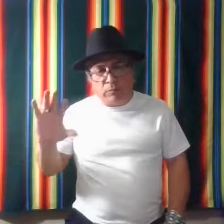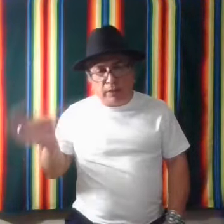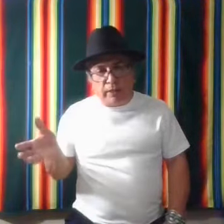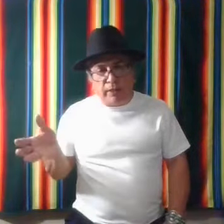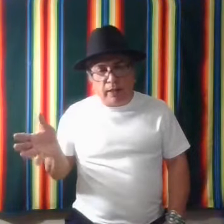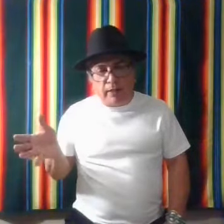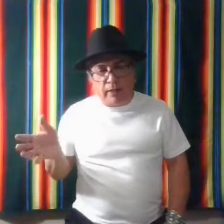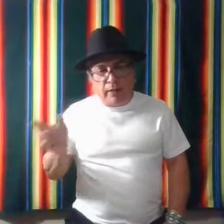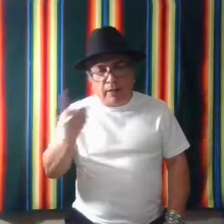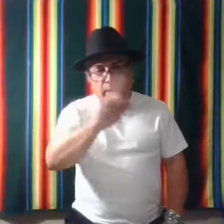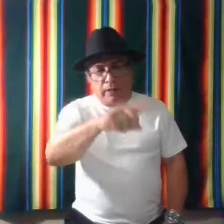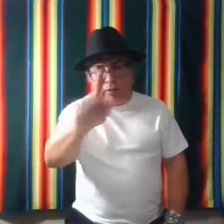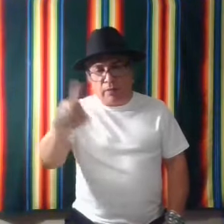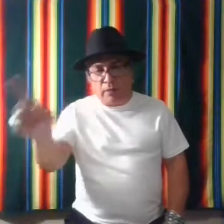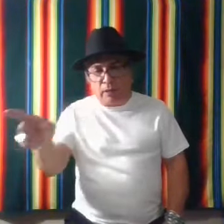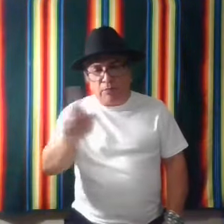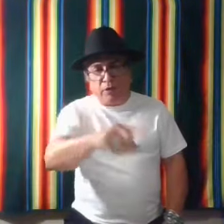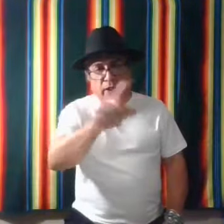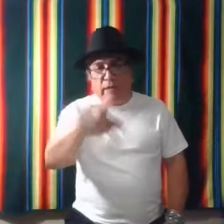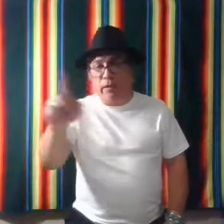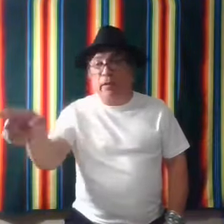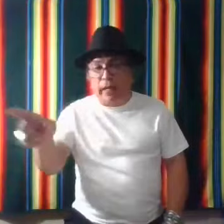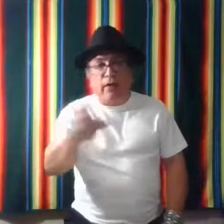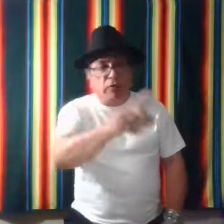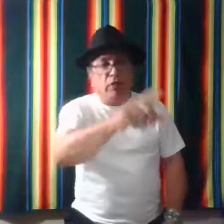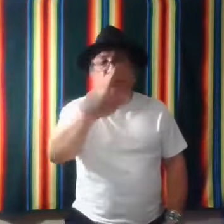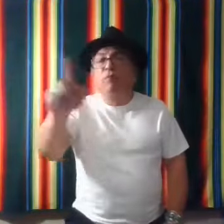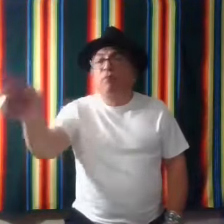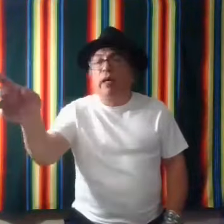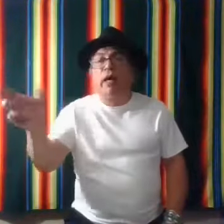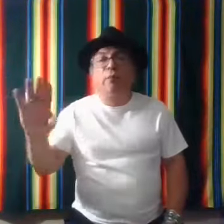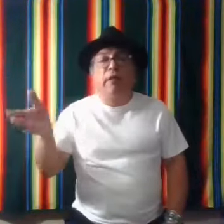Like that. then like he was kind of count. know. How many.